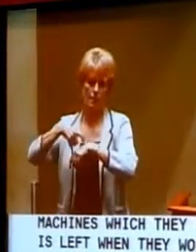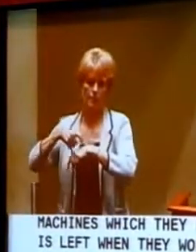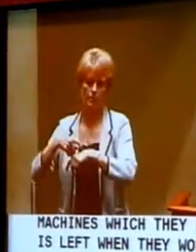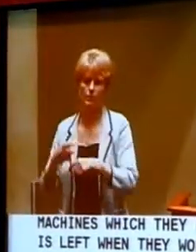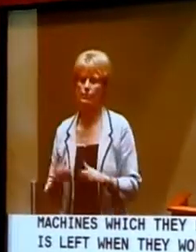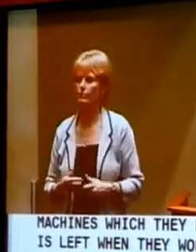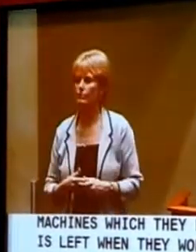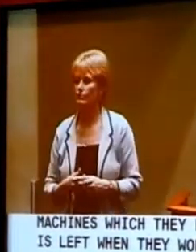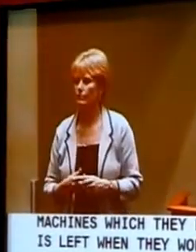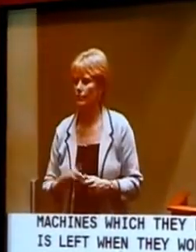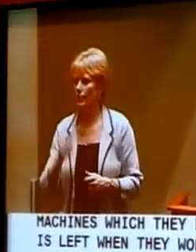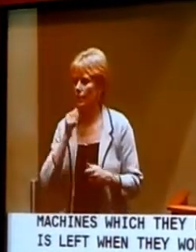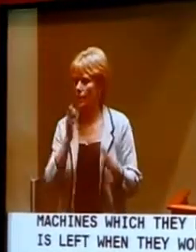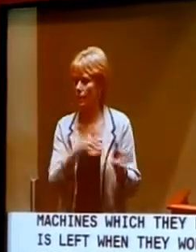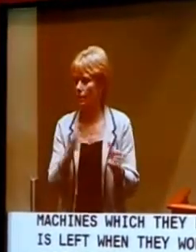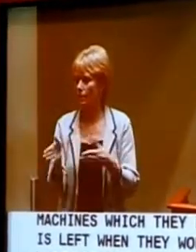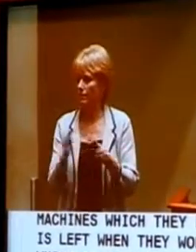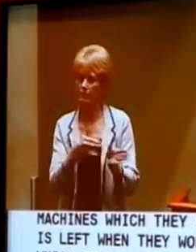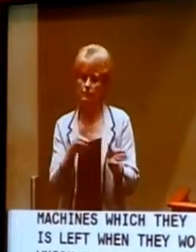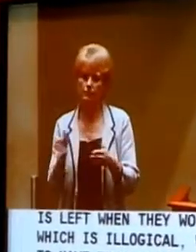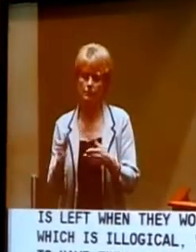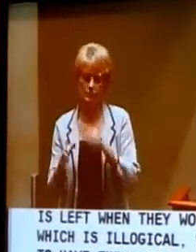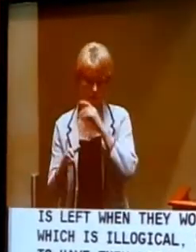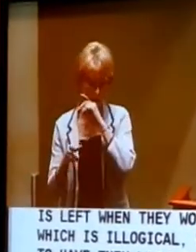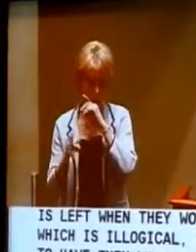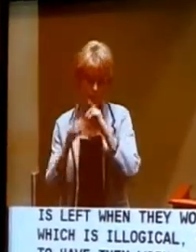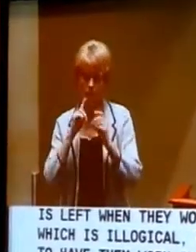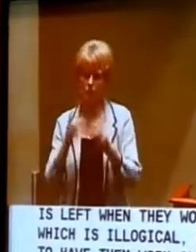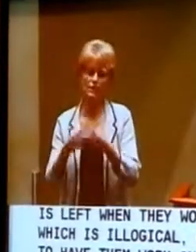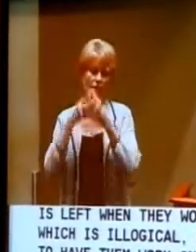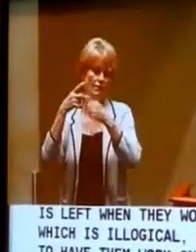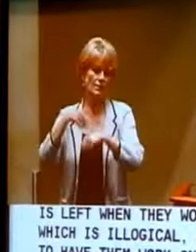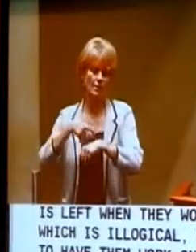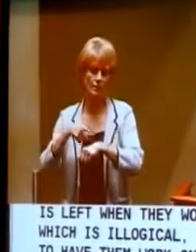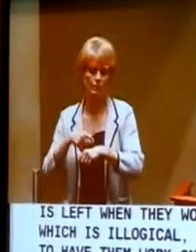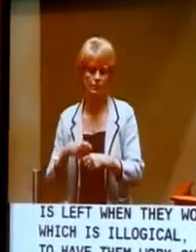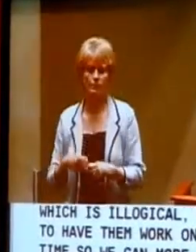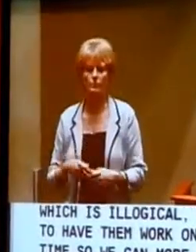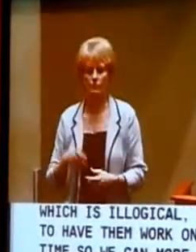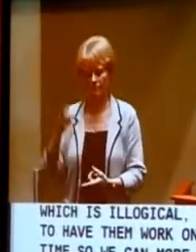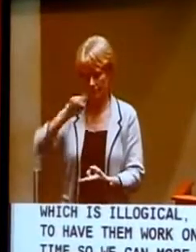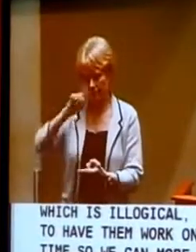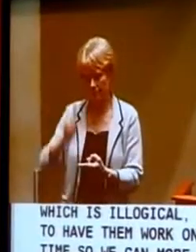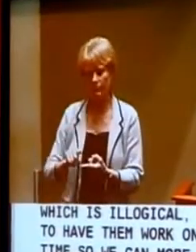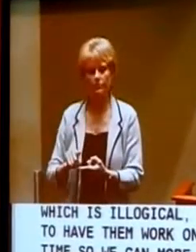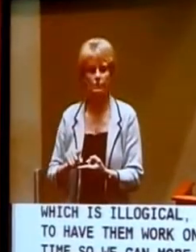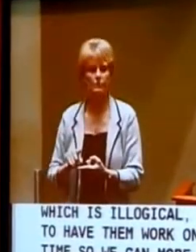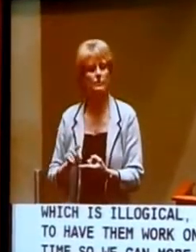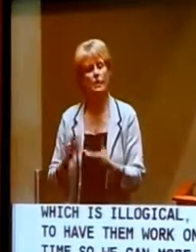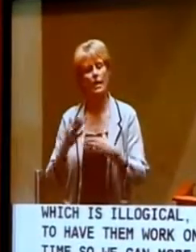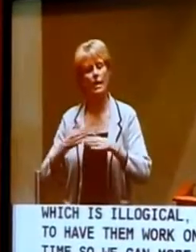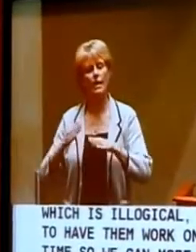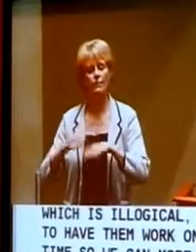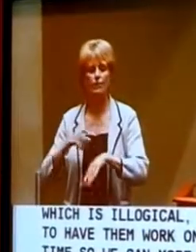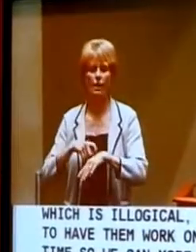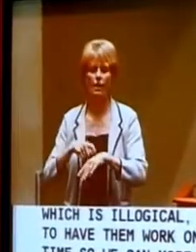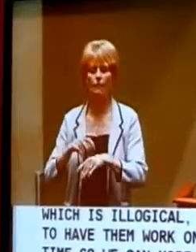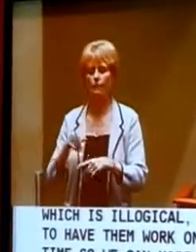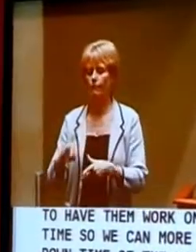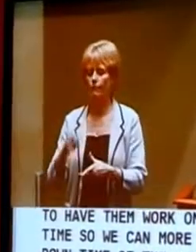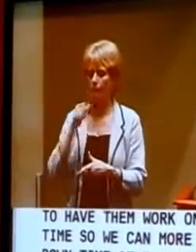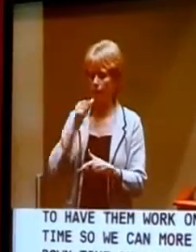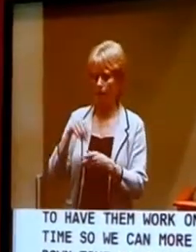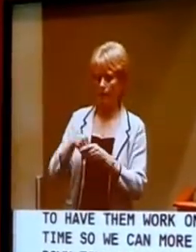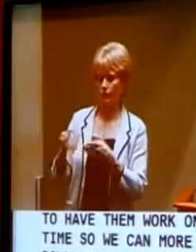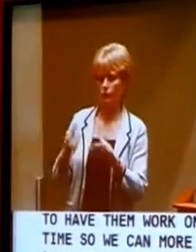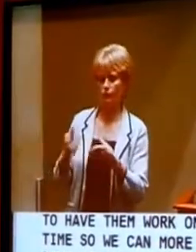particular machines. In fact, probably way more than half. We're looking to radically decrease the average time that an escalator or an elevator